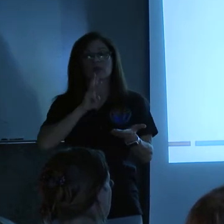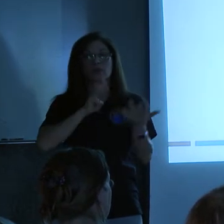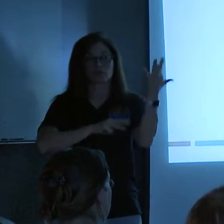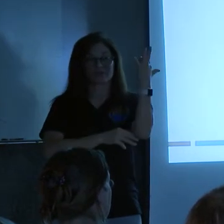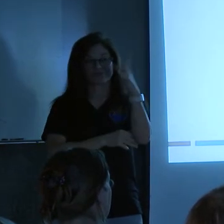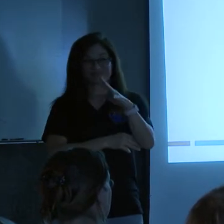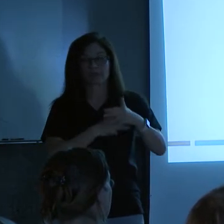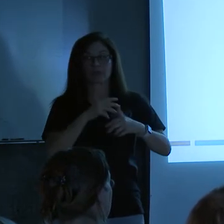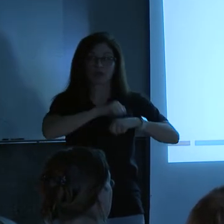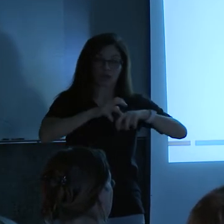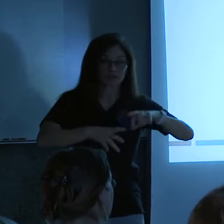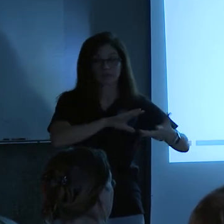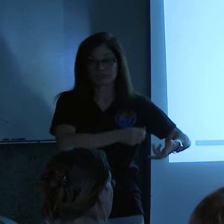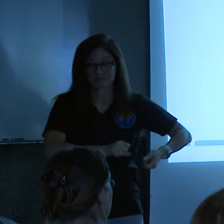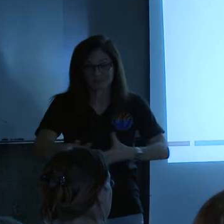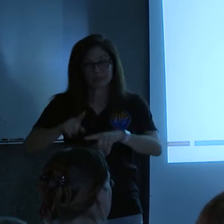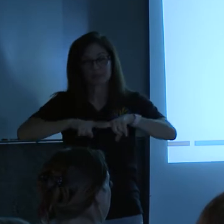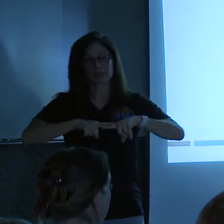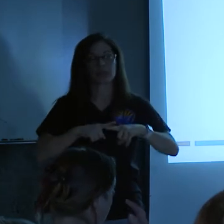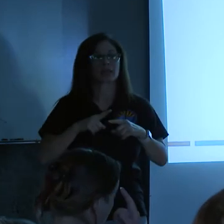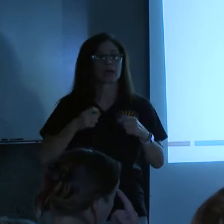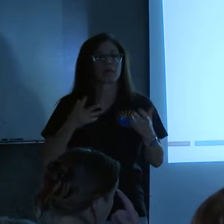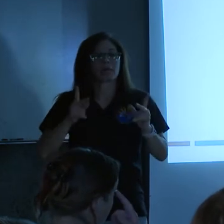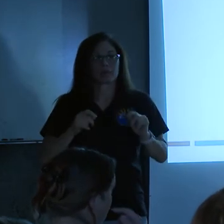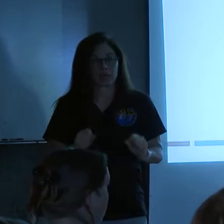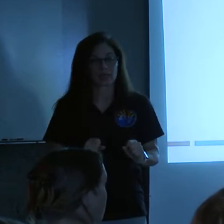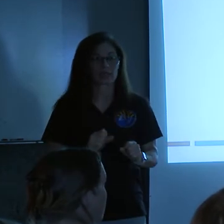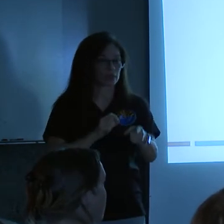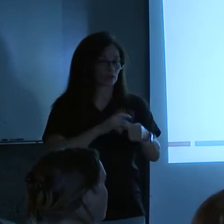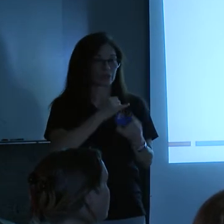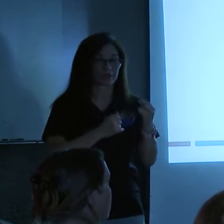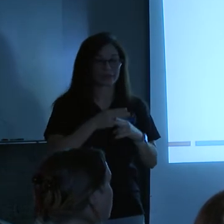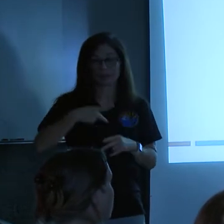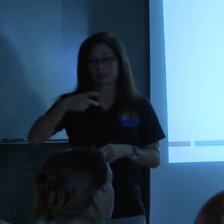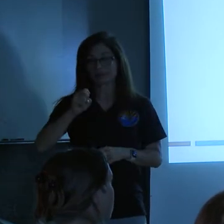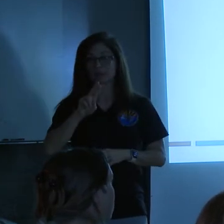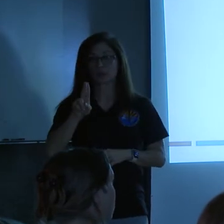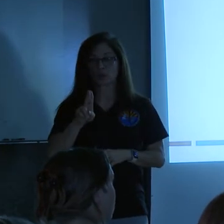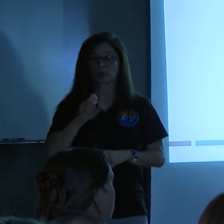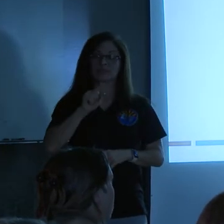to do that. Okay. Thank you. What are you asking? Peru. How are you? Thank you. Steve.